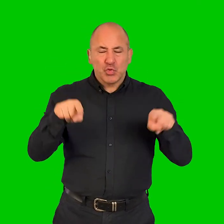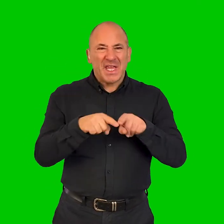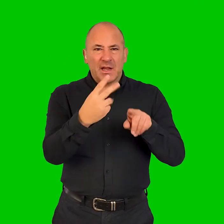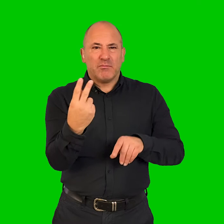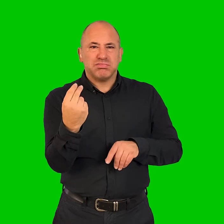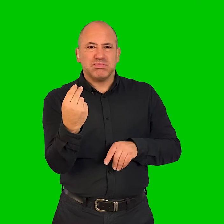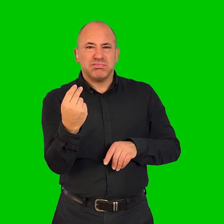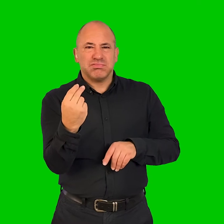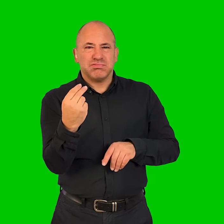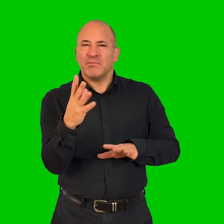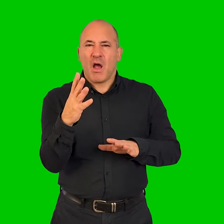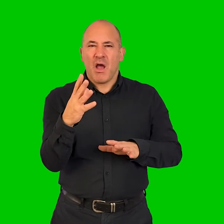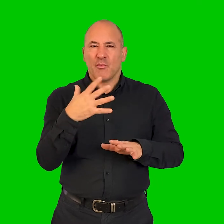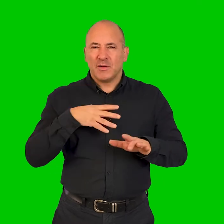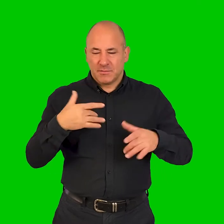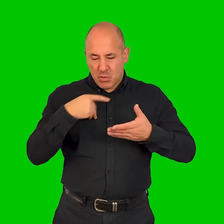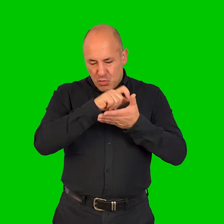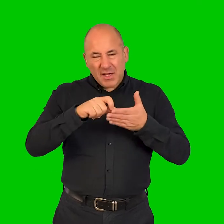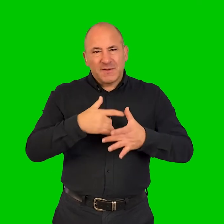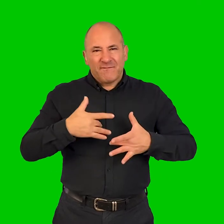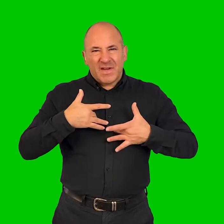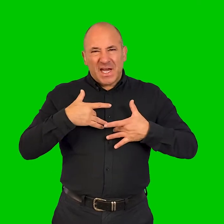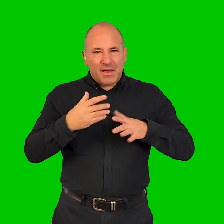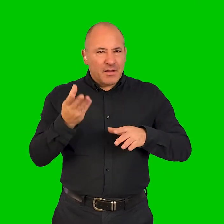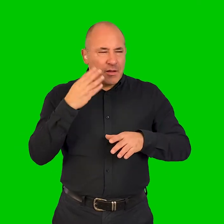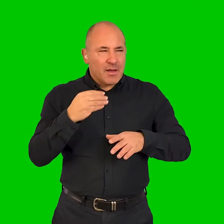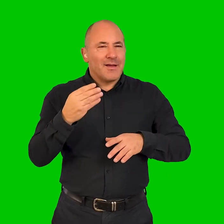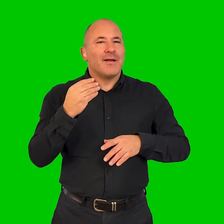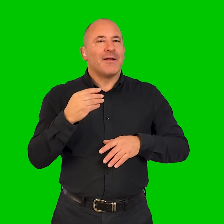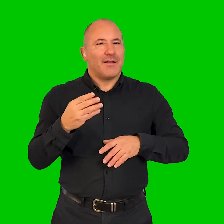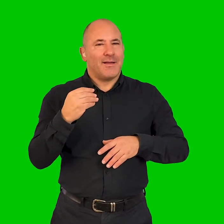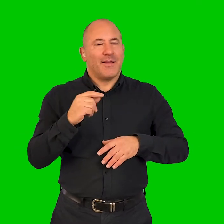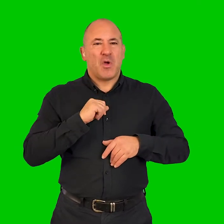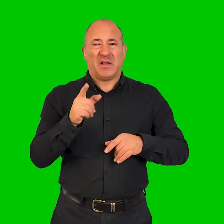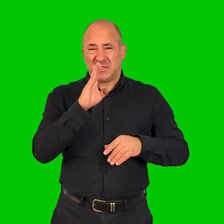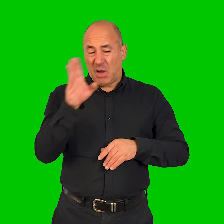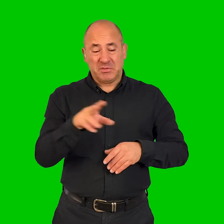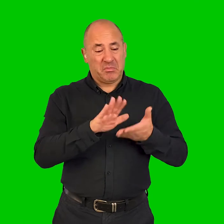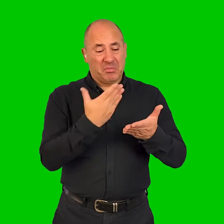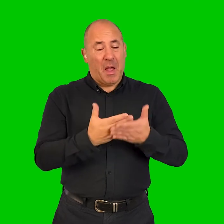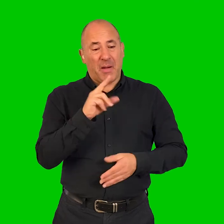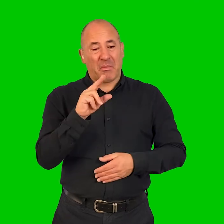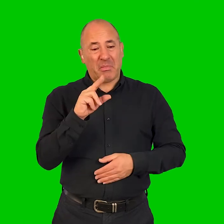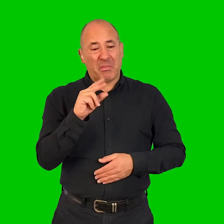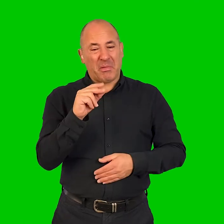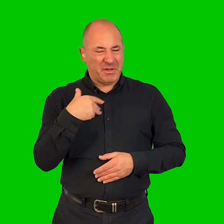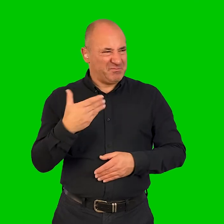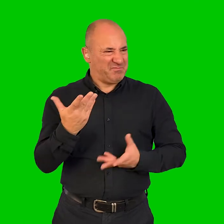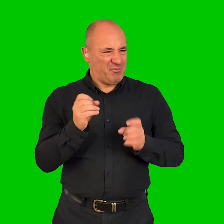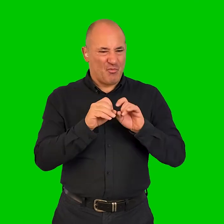aren't screen readers, but to kind of get the feeling of the writing, course, that sometimes is lost in kind of a direct